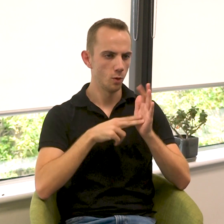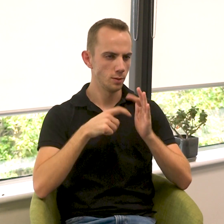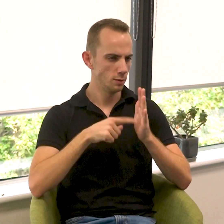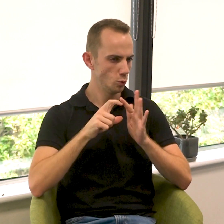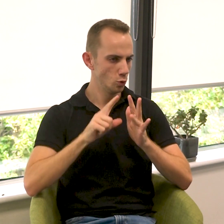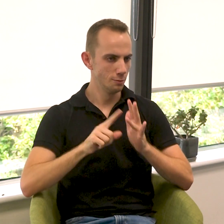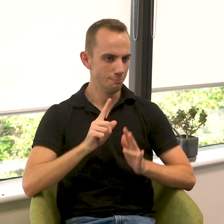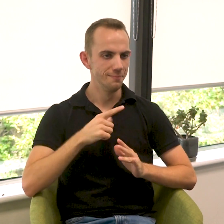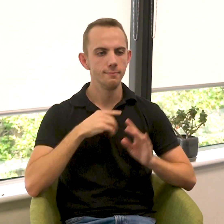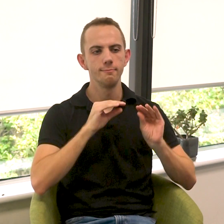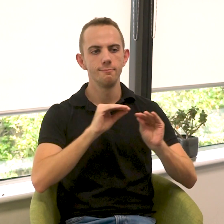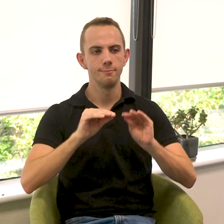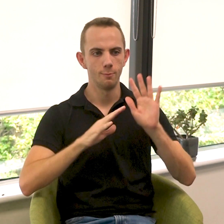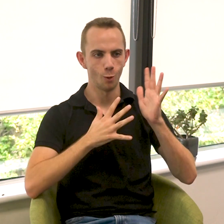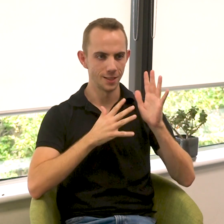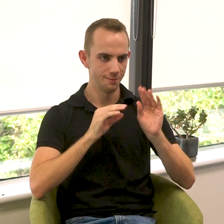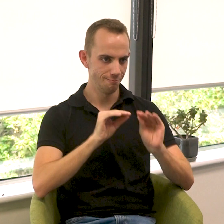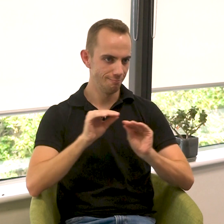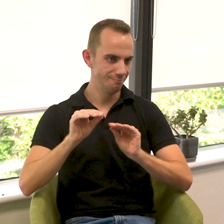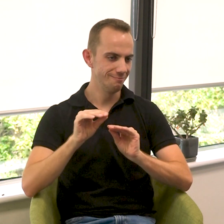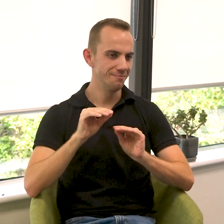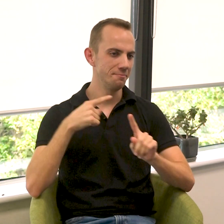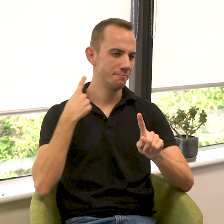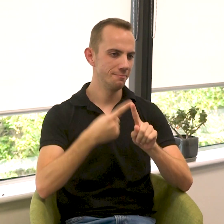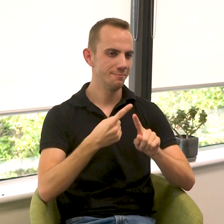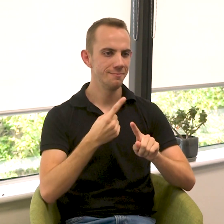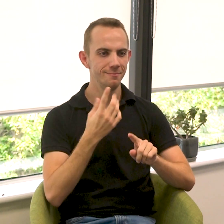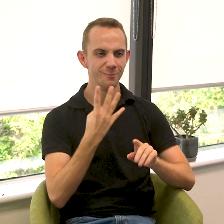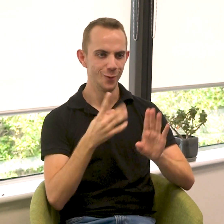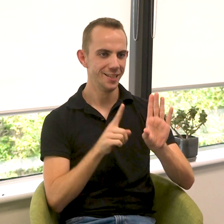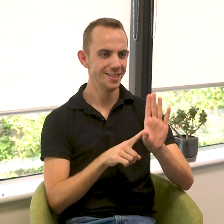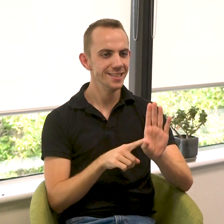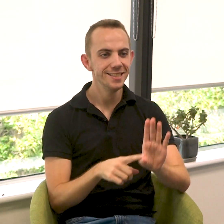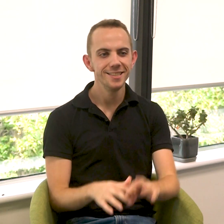as an Auslan teacher, which I've been doing for four years now.